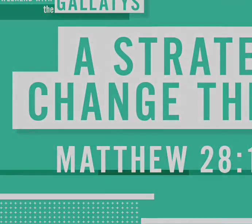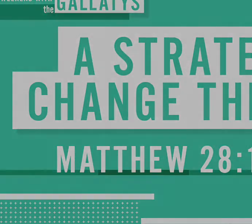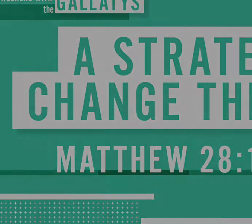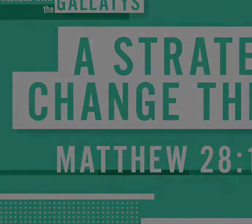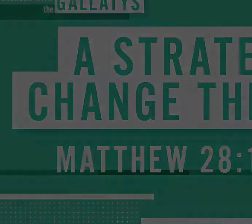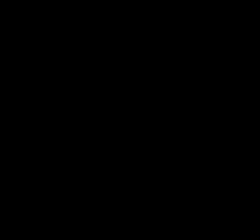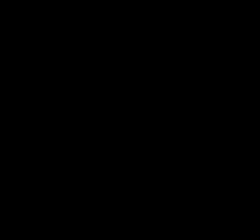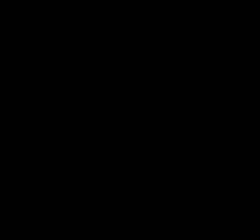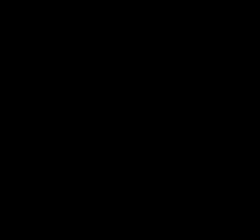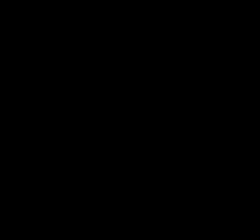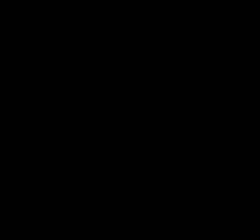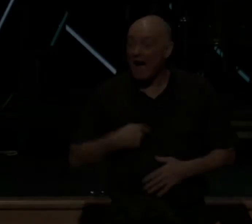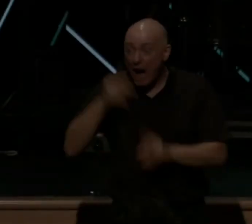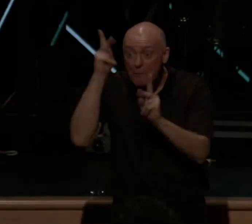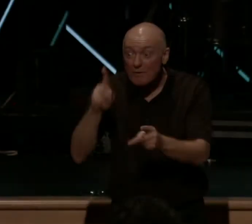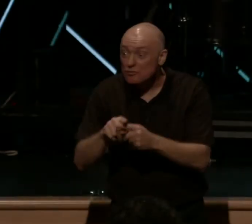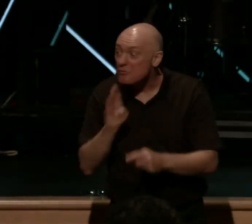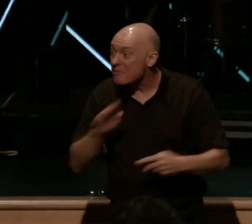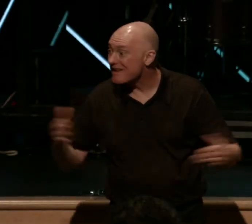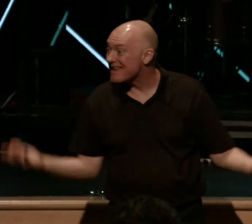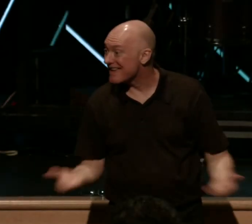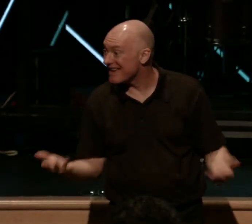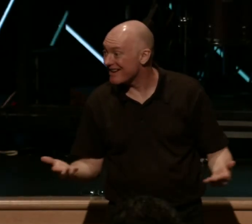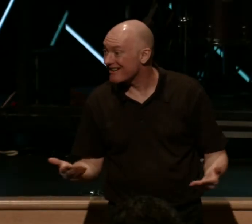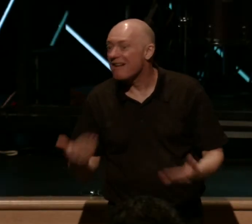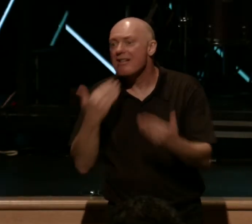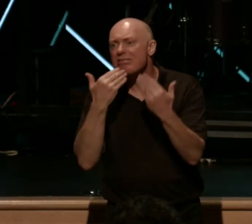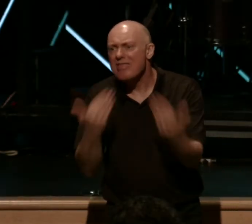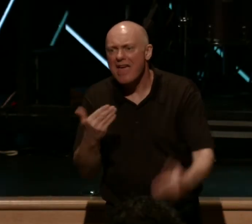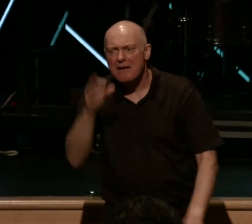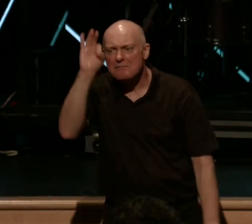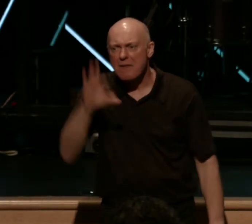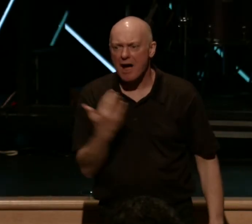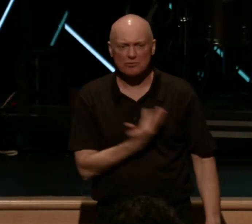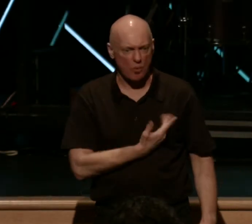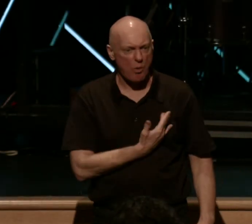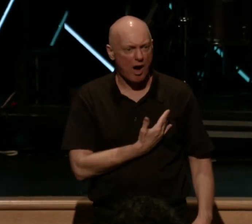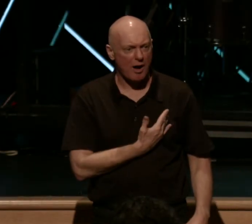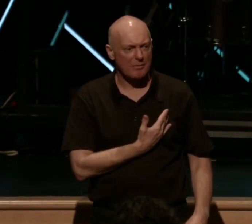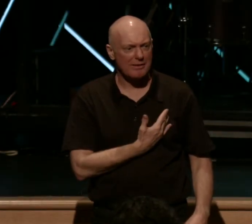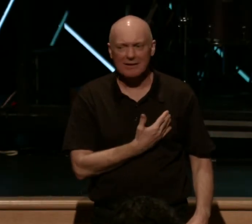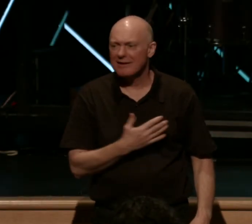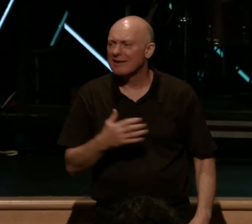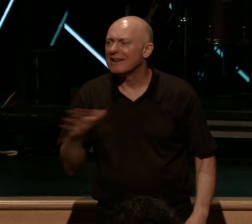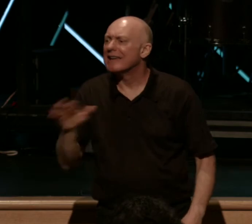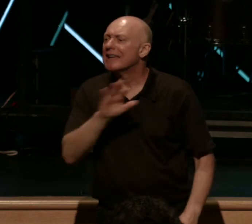I am privileged to be here. I want to thank your pastor, even though he spells his name the wrong way.